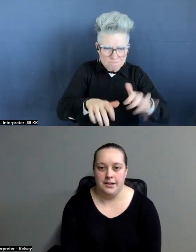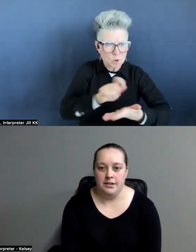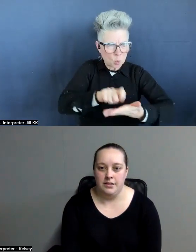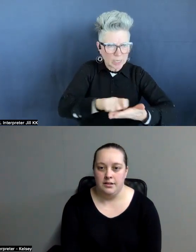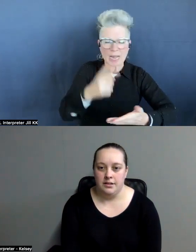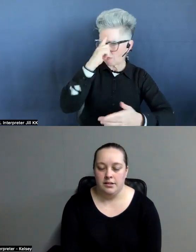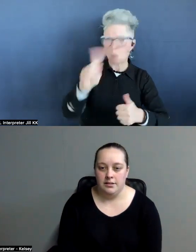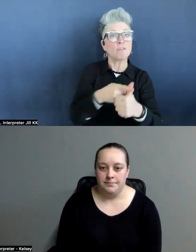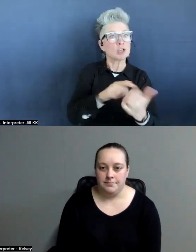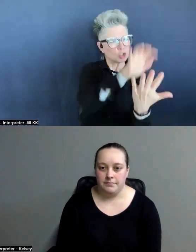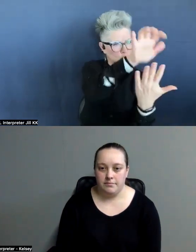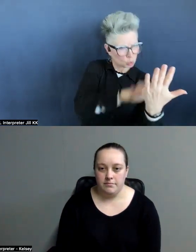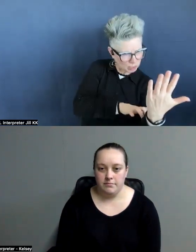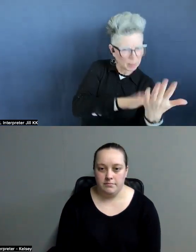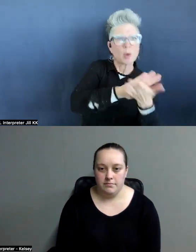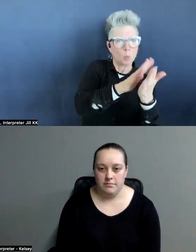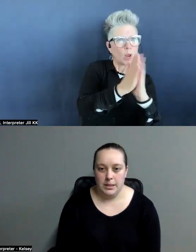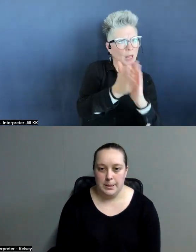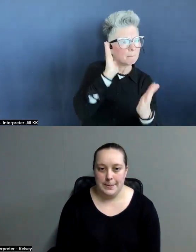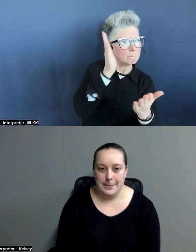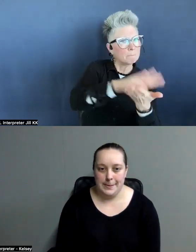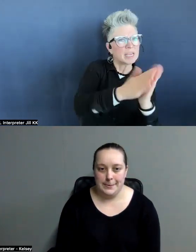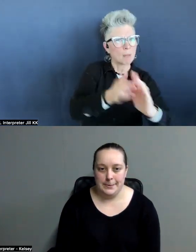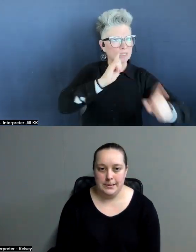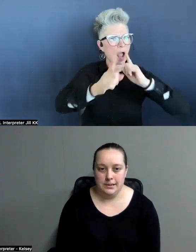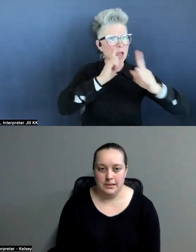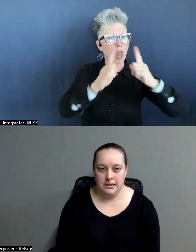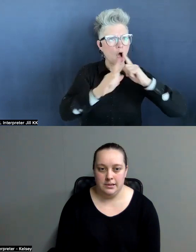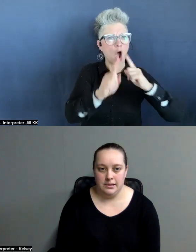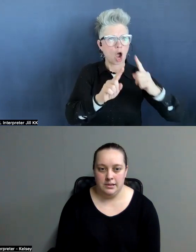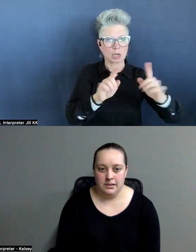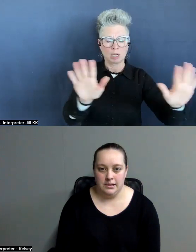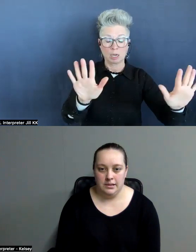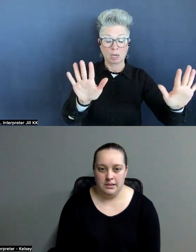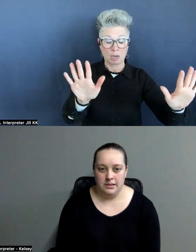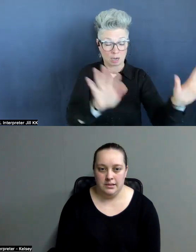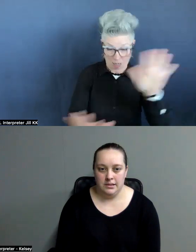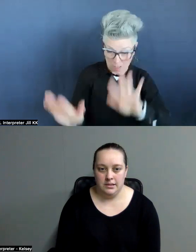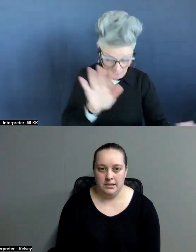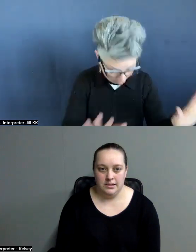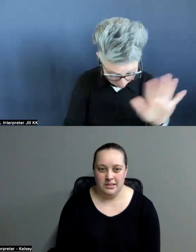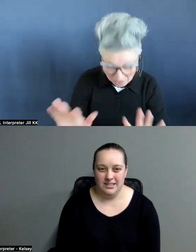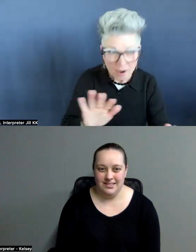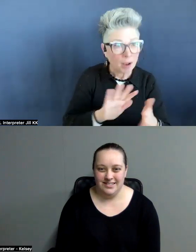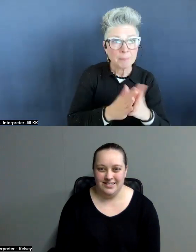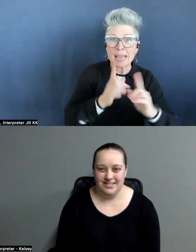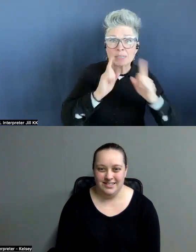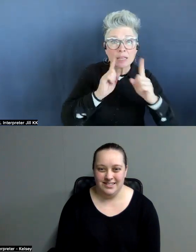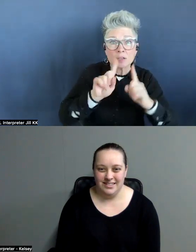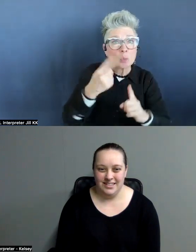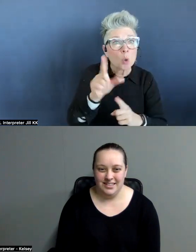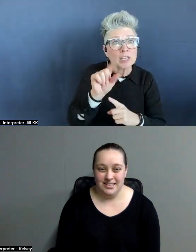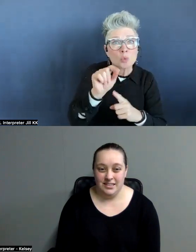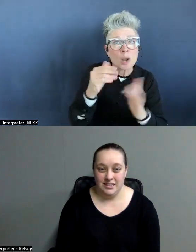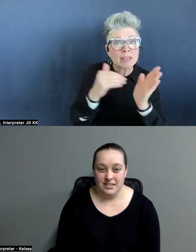screenplay and I'll just turn it into dialogue. Right. What are you doing? Oh my gosh. When I turned that stuff into dialogue, there was only 20,000 words